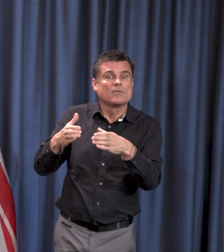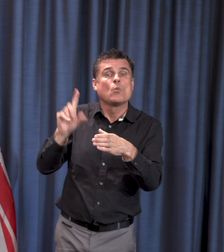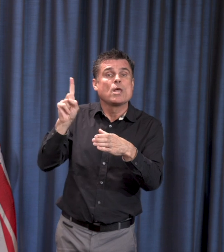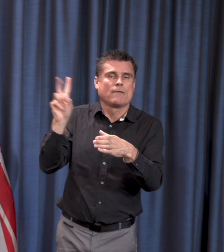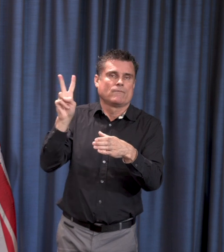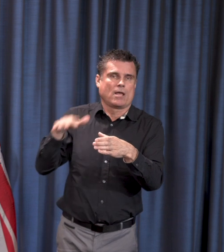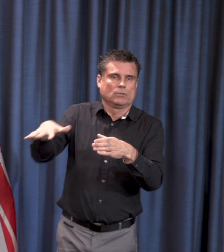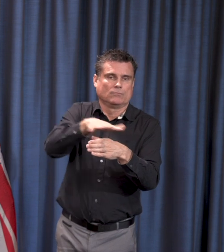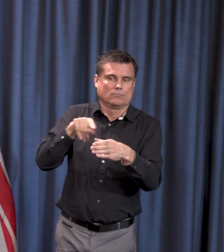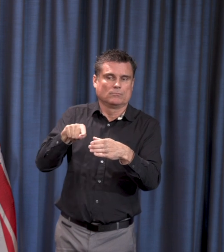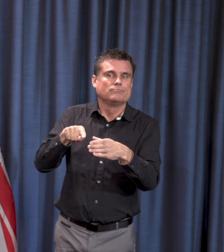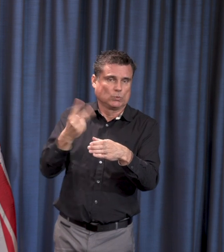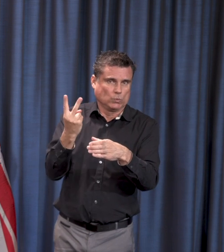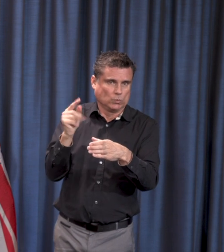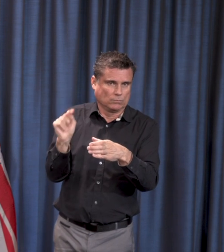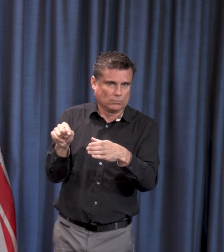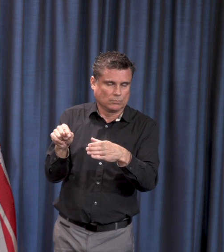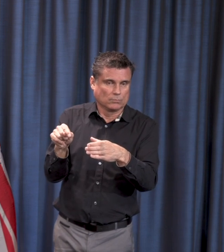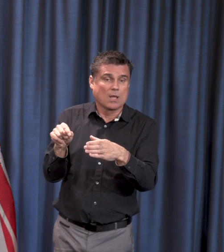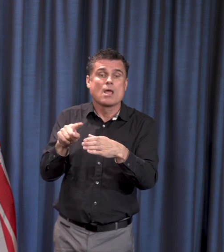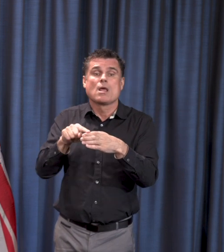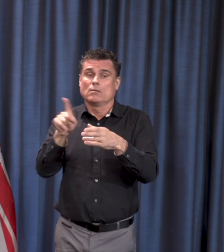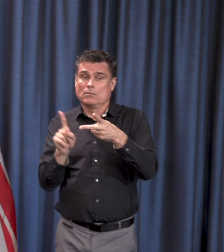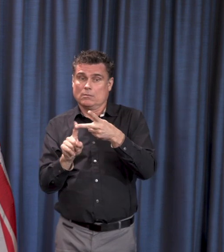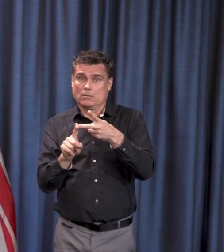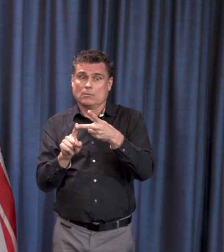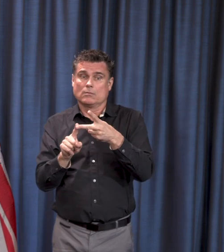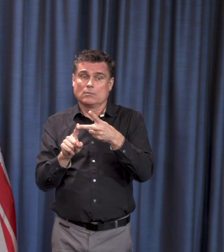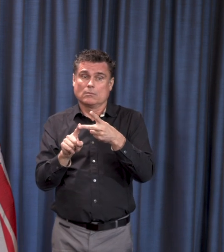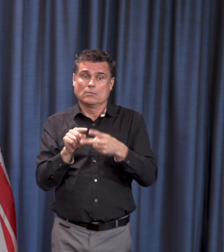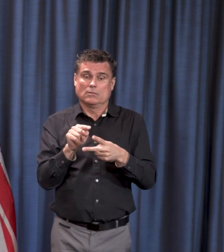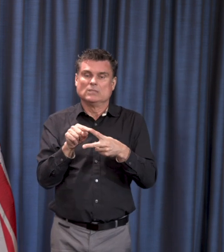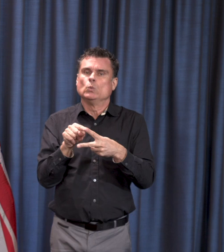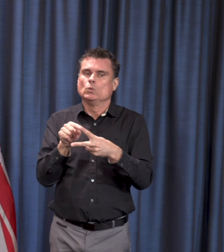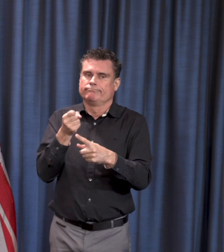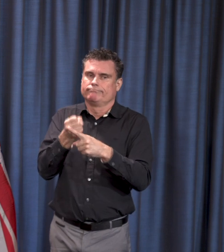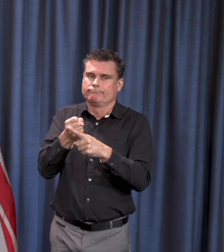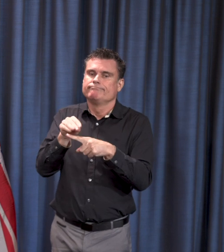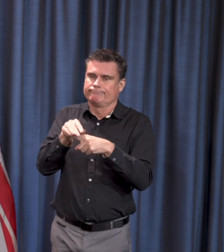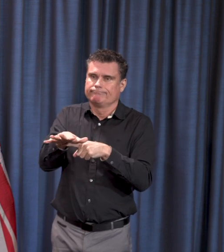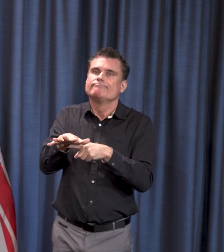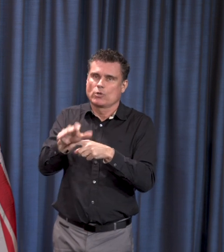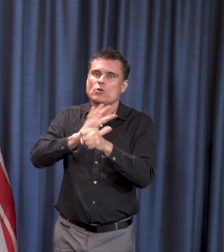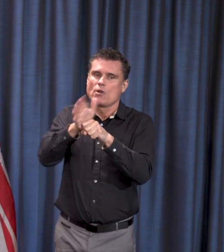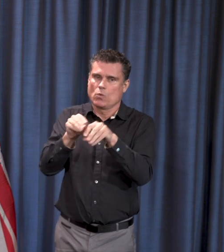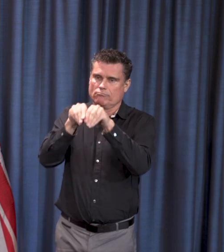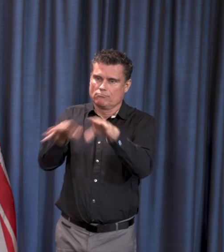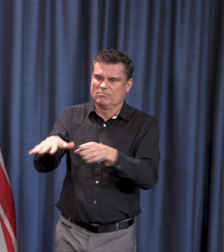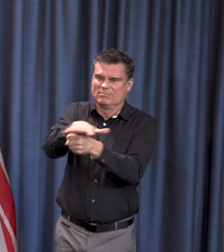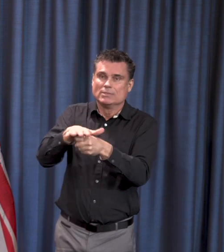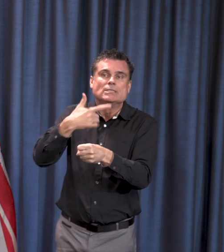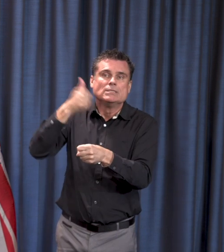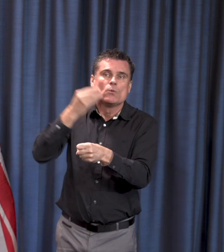affected so far and an outbreak response is ongoing at that facility. And the Delta View Long-Term Care